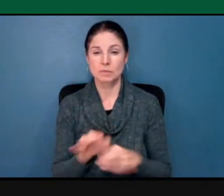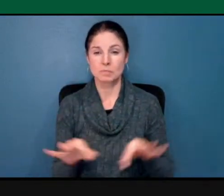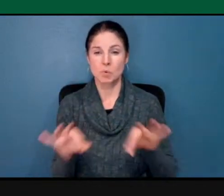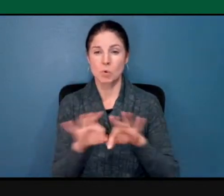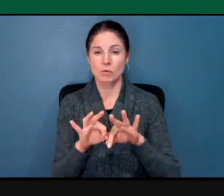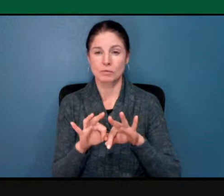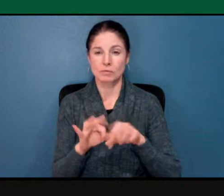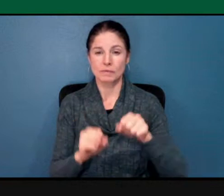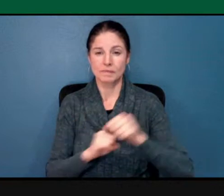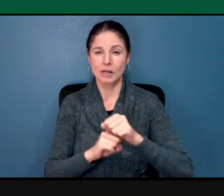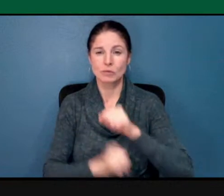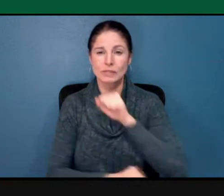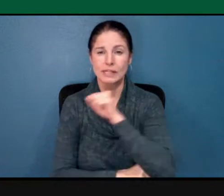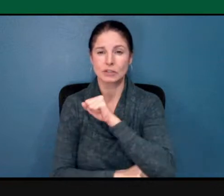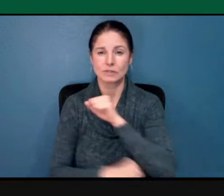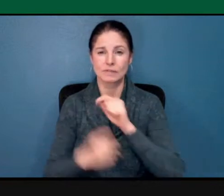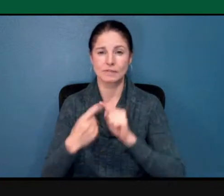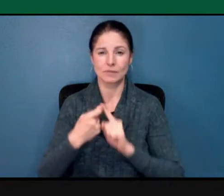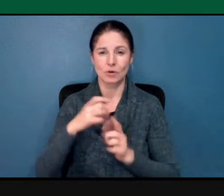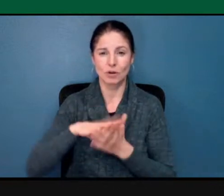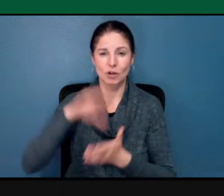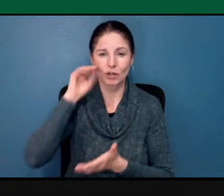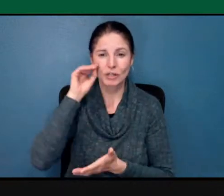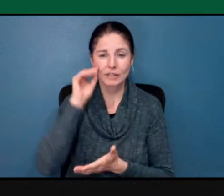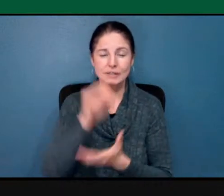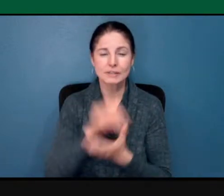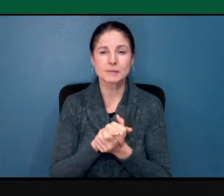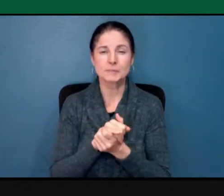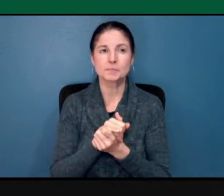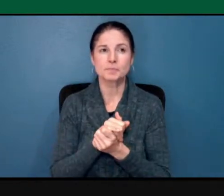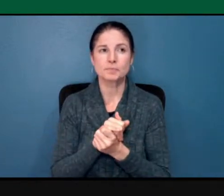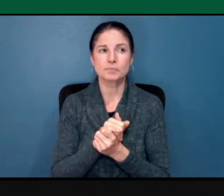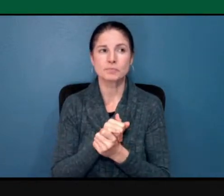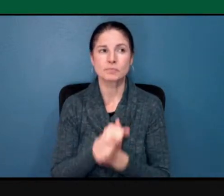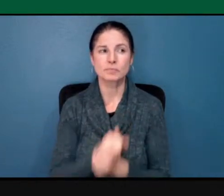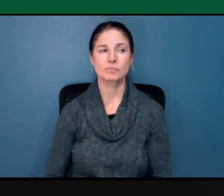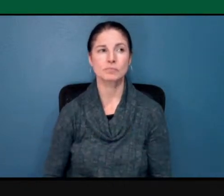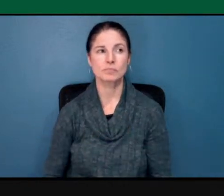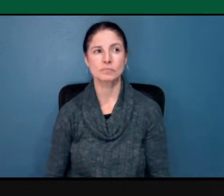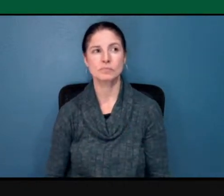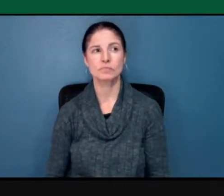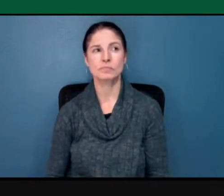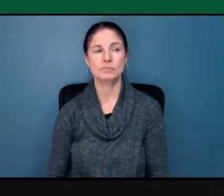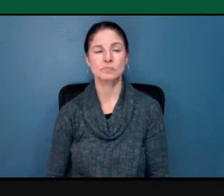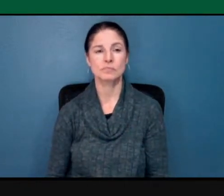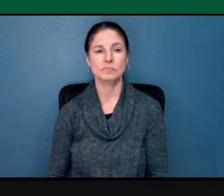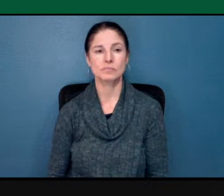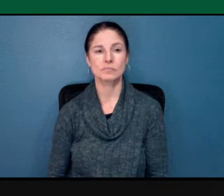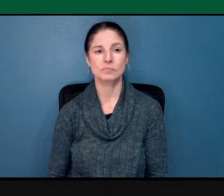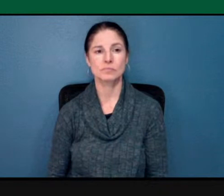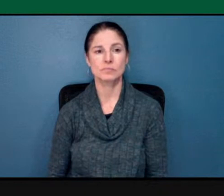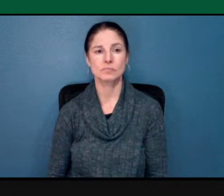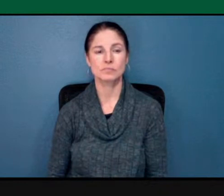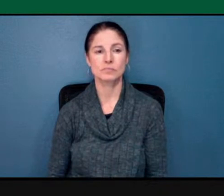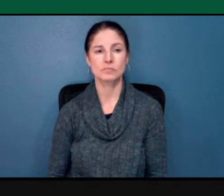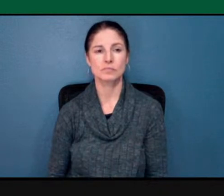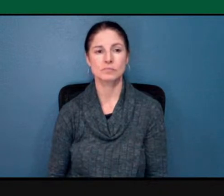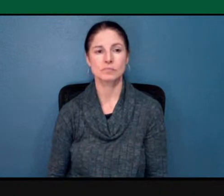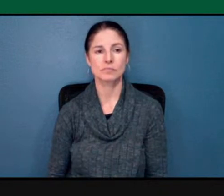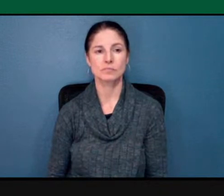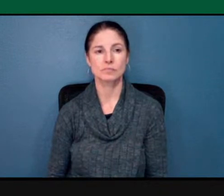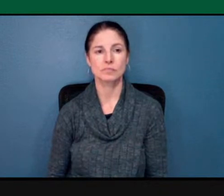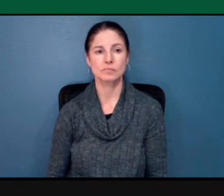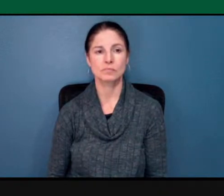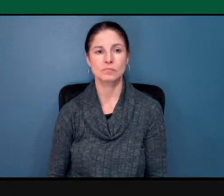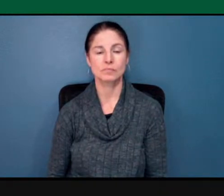and we're focusing on teaching to the test,